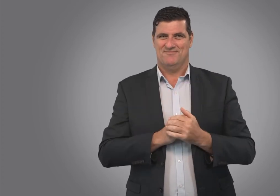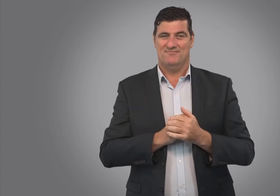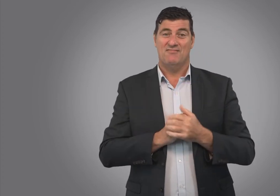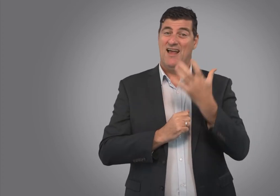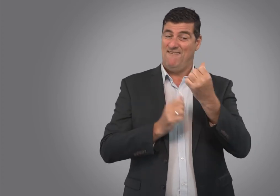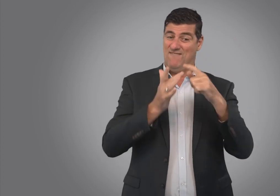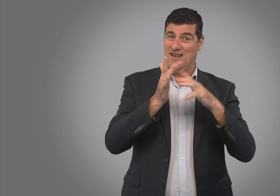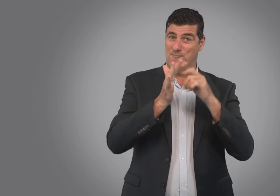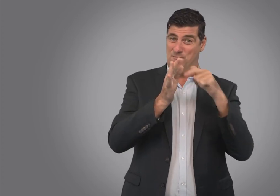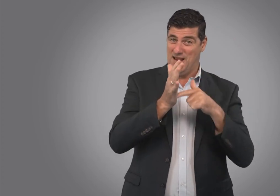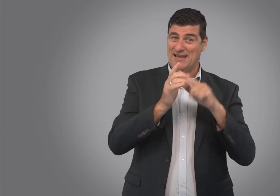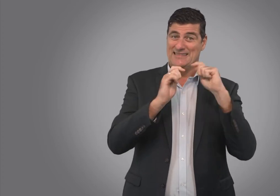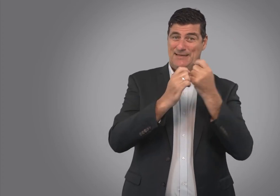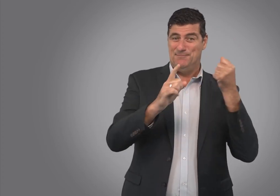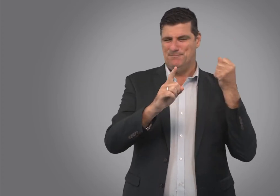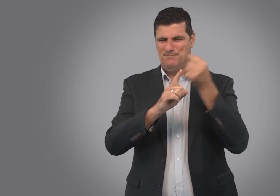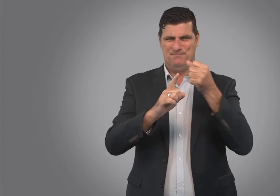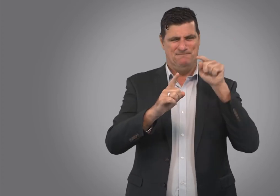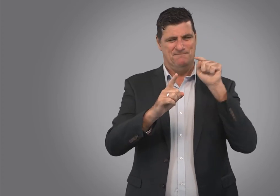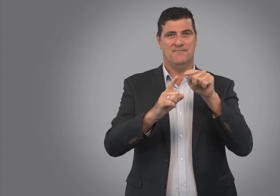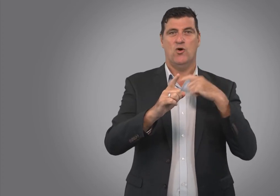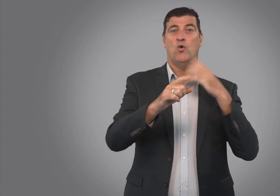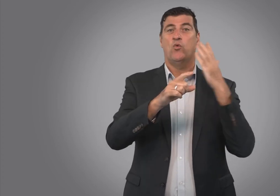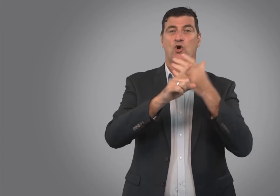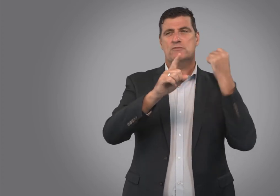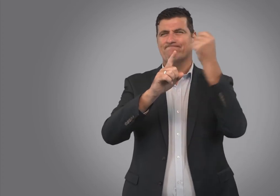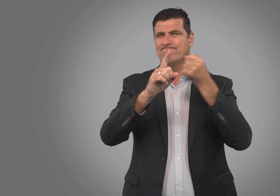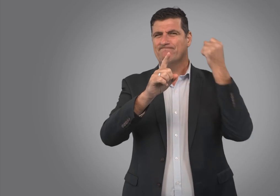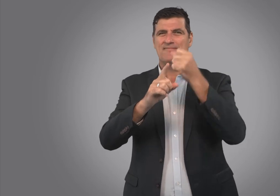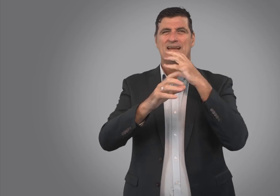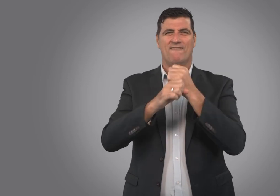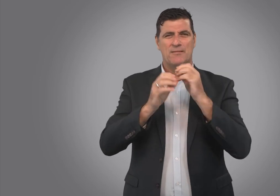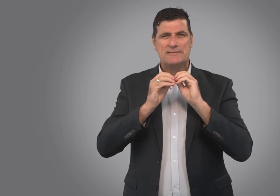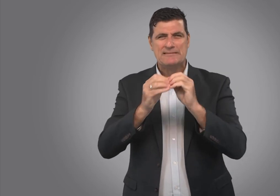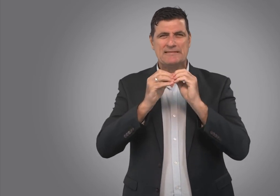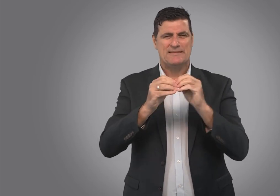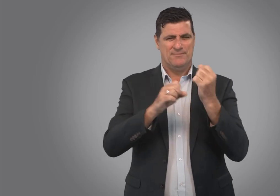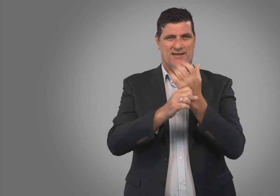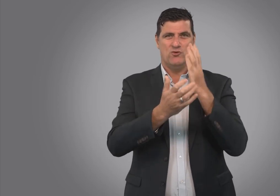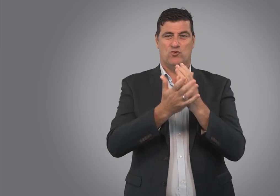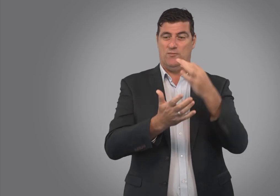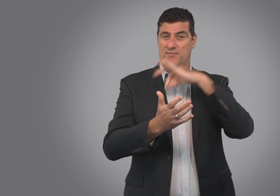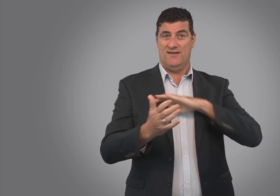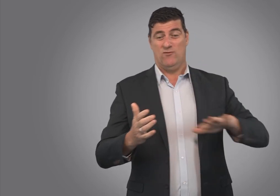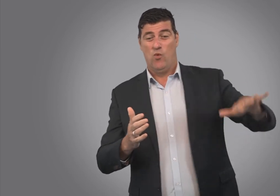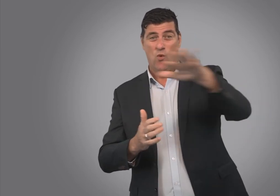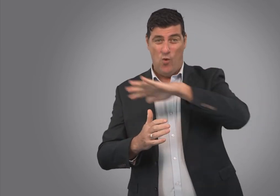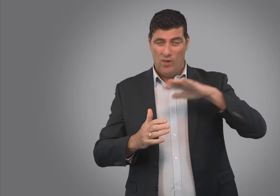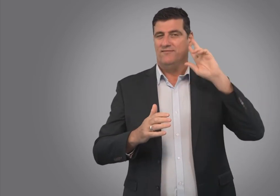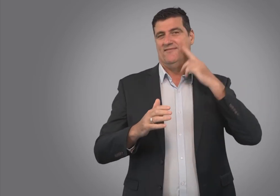We have the impact team on board who work together to campaign government to ensure that they can advocate for better